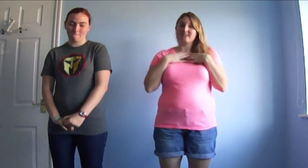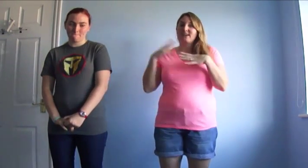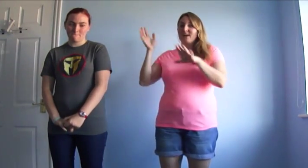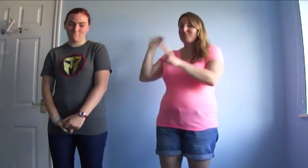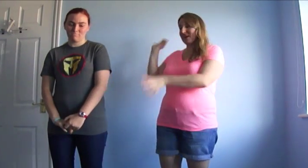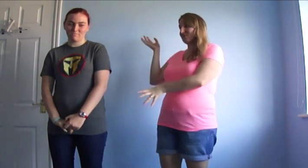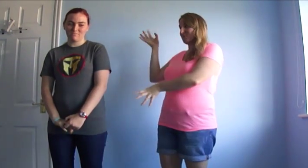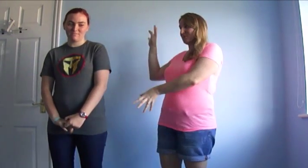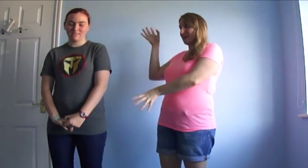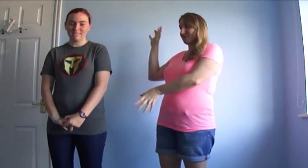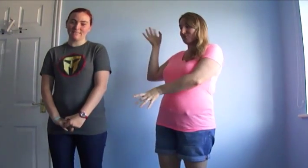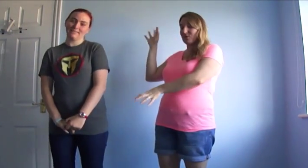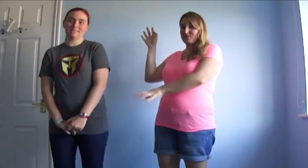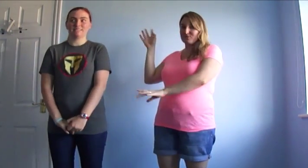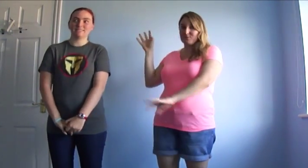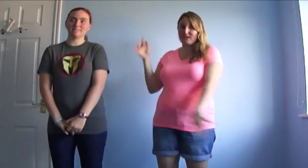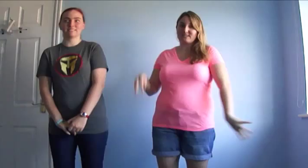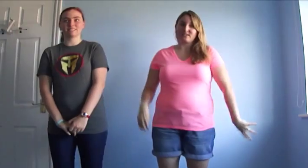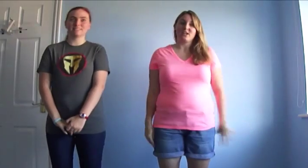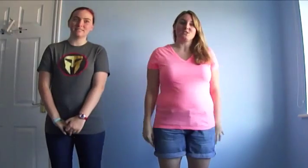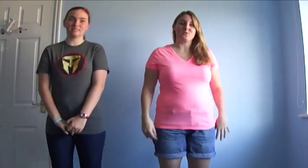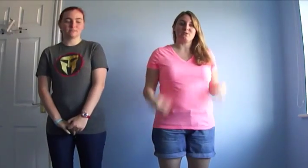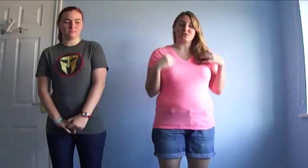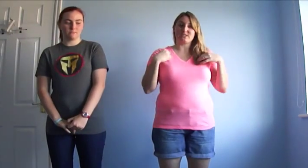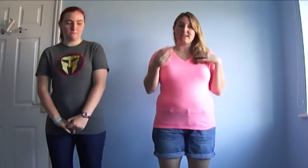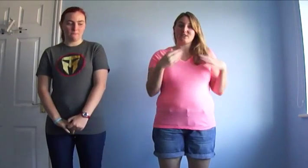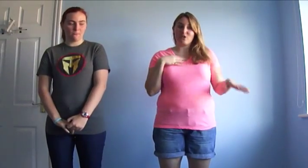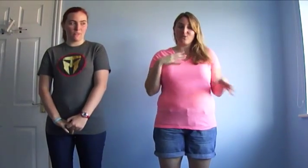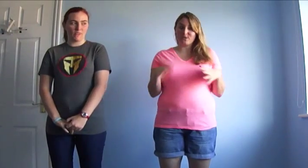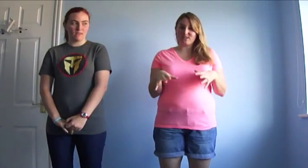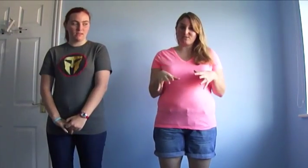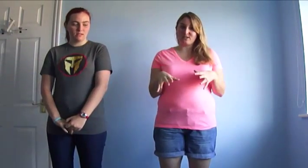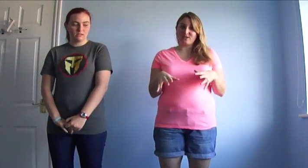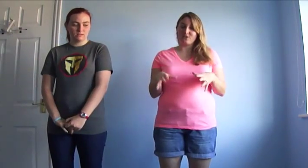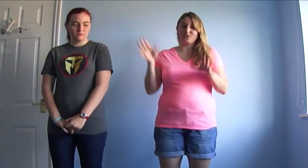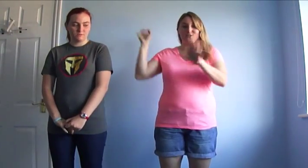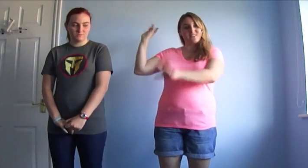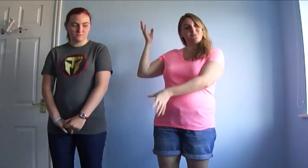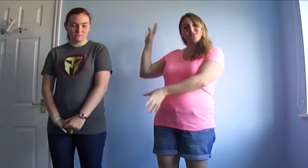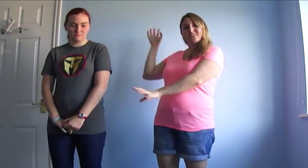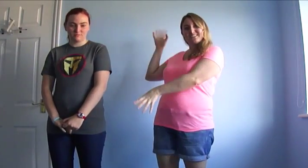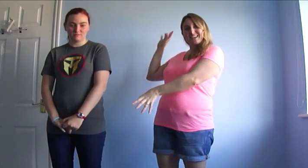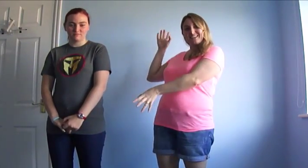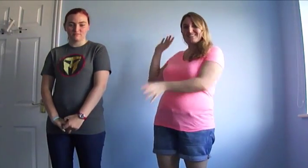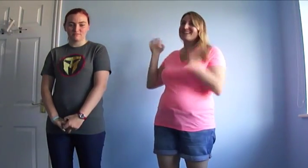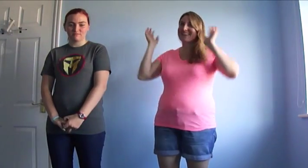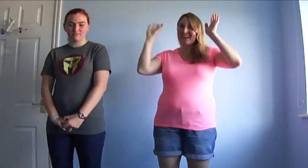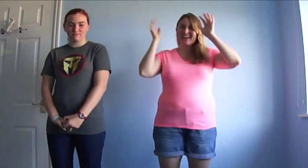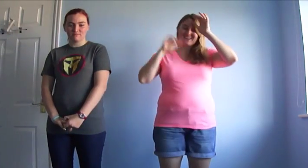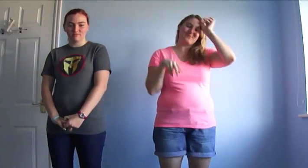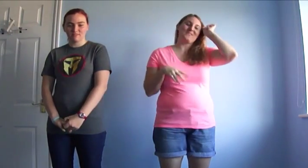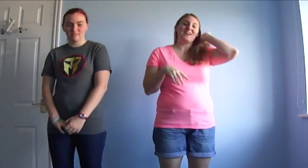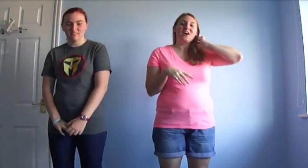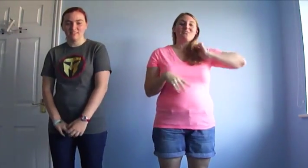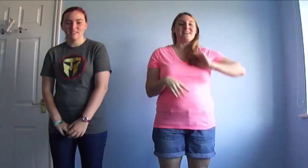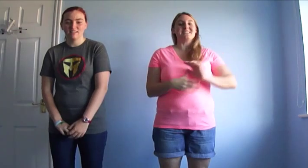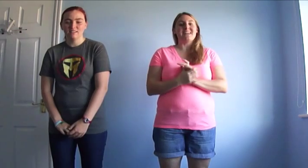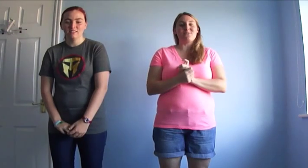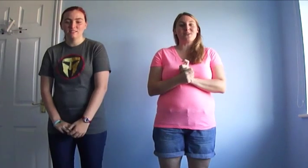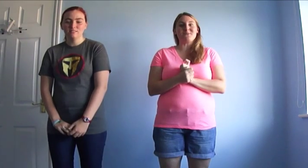and Ben will be playing the role of the repeater. So if you're singing along with this video, you sing when she sings. Yay! Alright, today we're going to